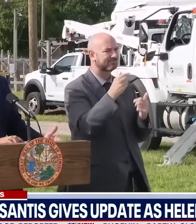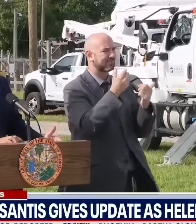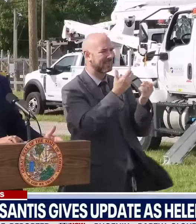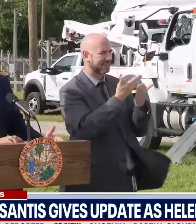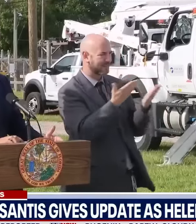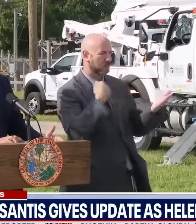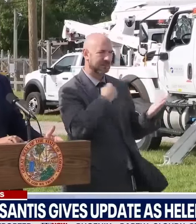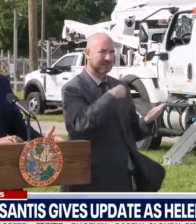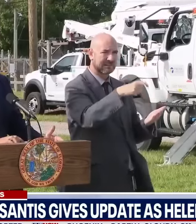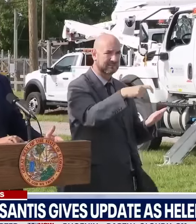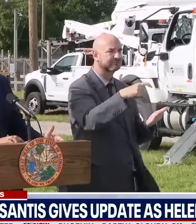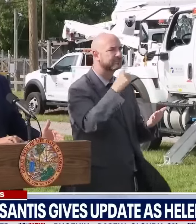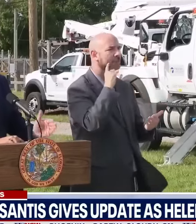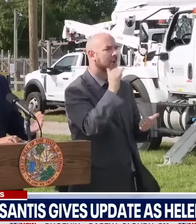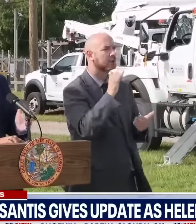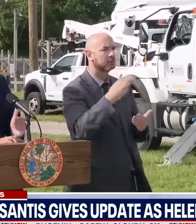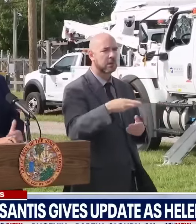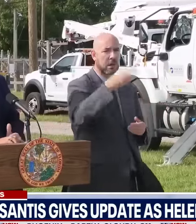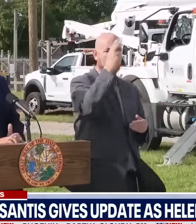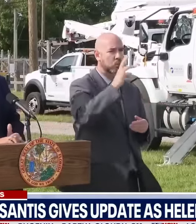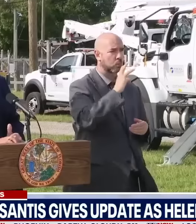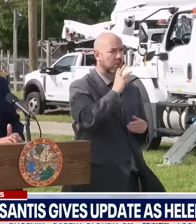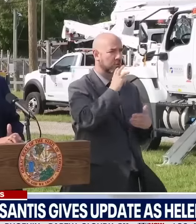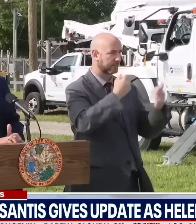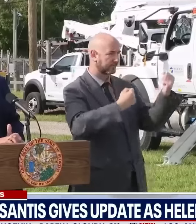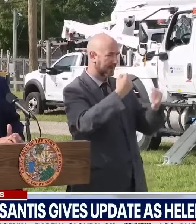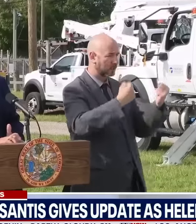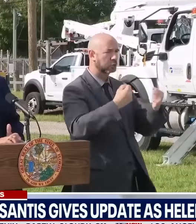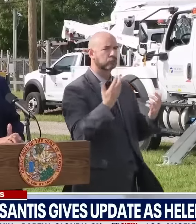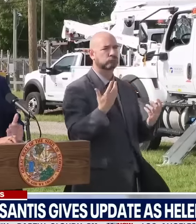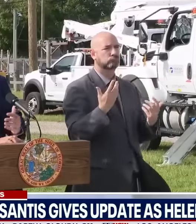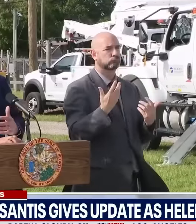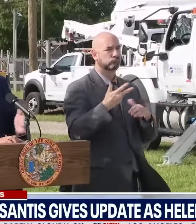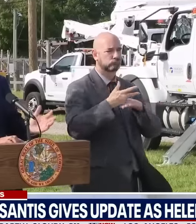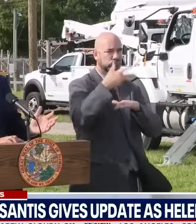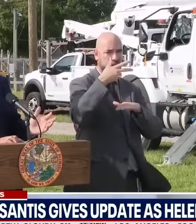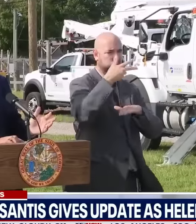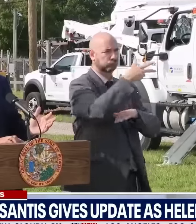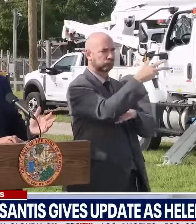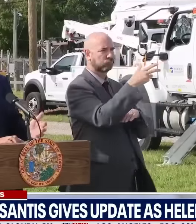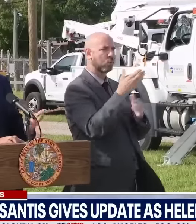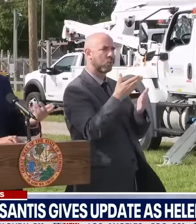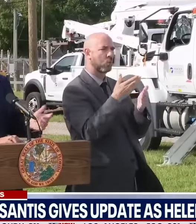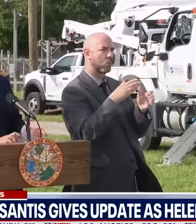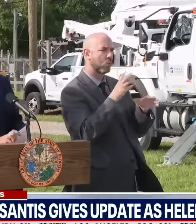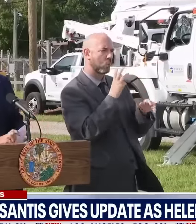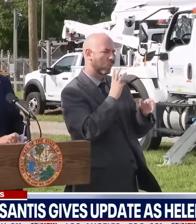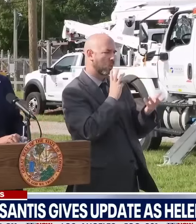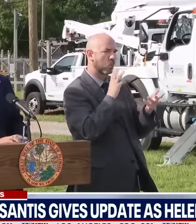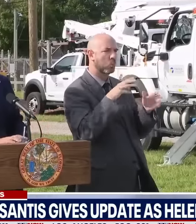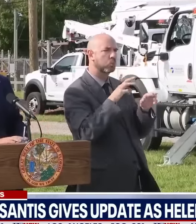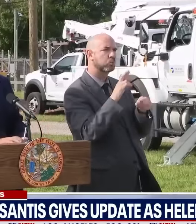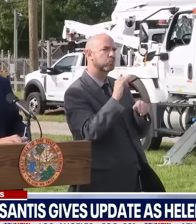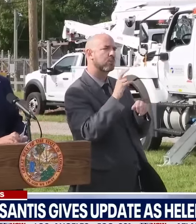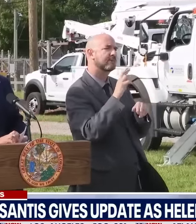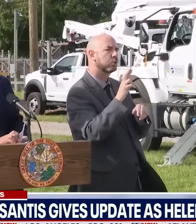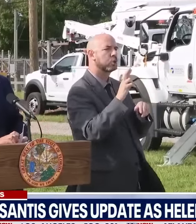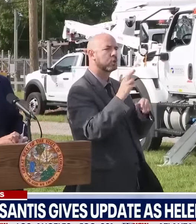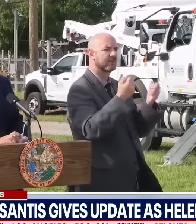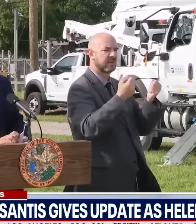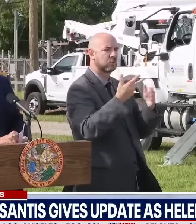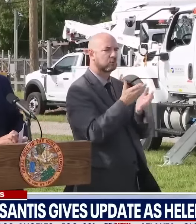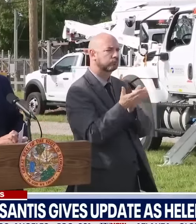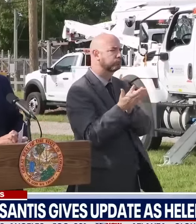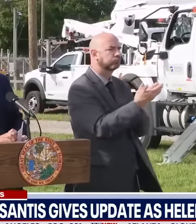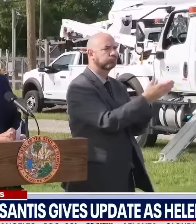to riverine assets to rotary wing aircraft. It's all there and will be deployed as needed. So I want to